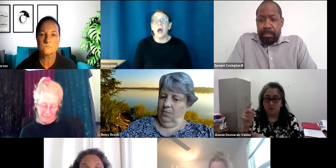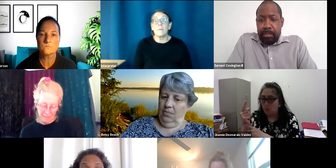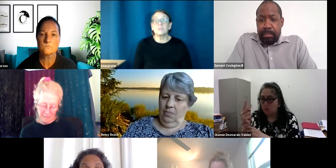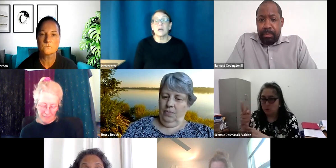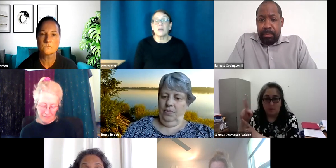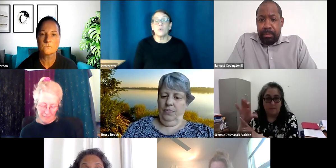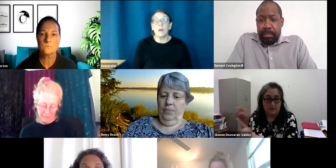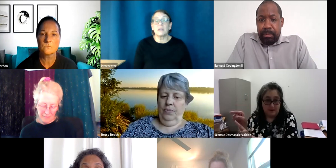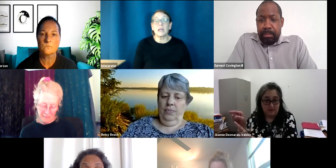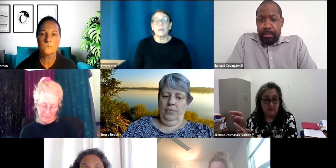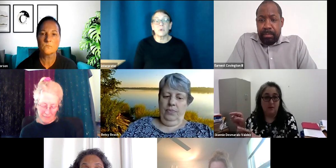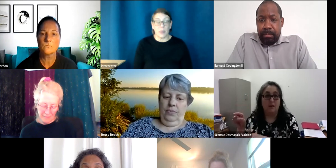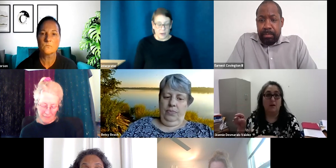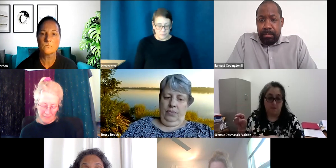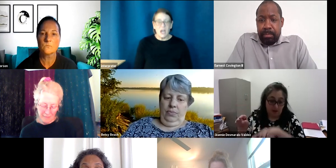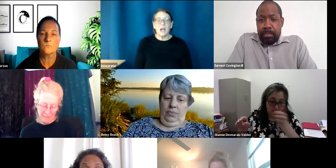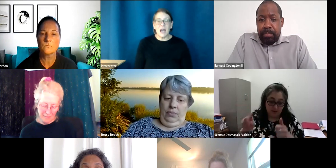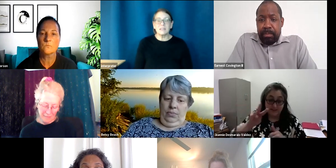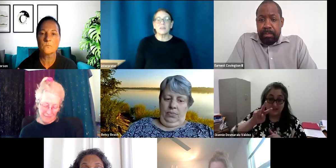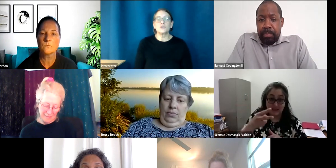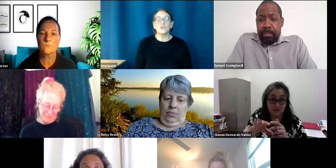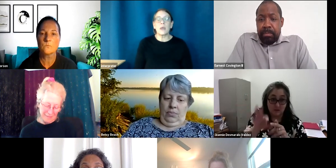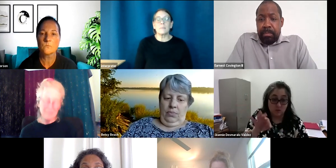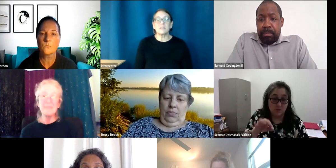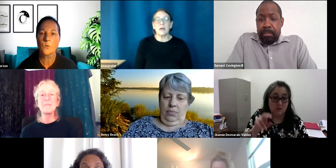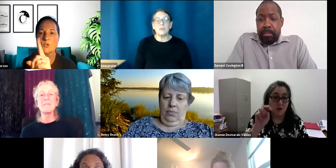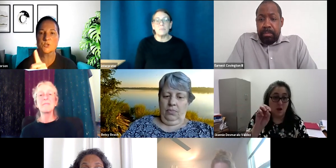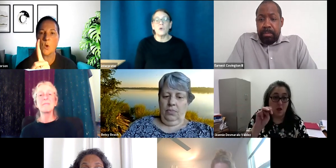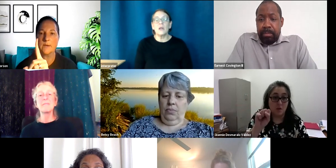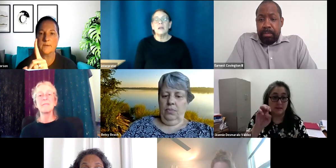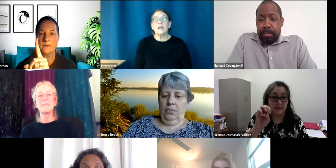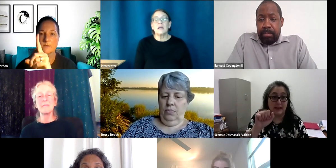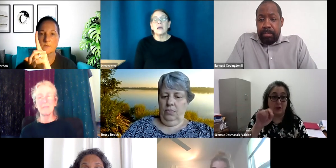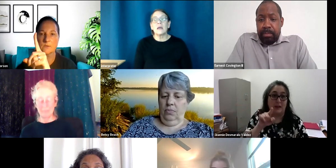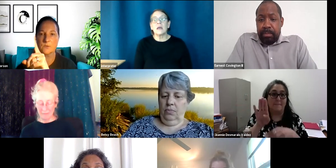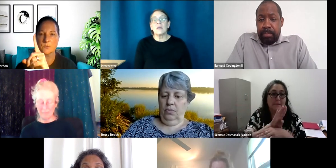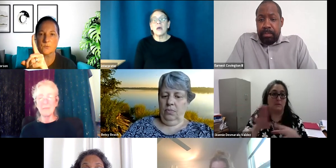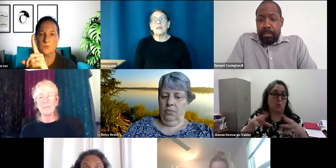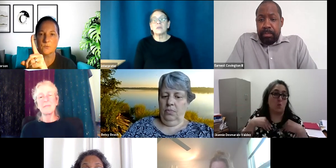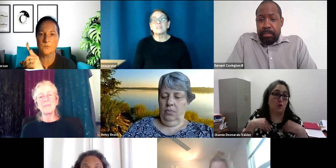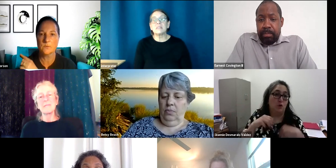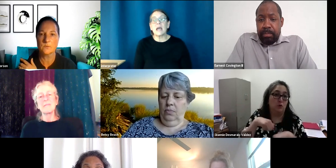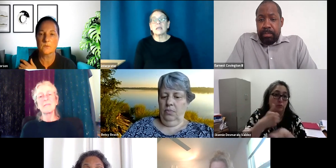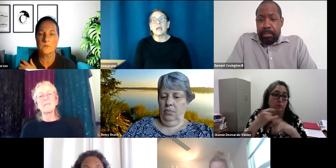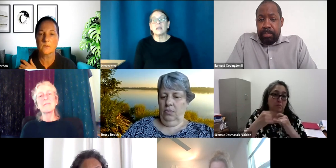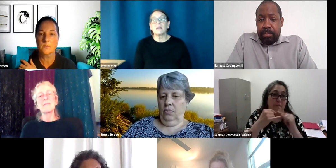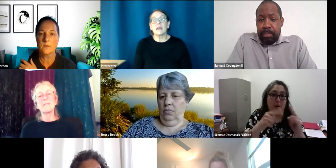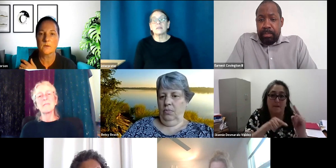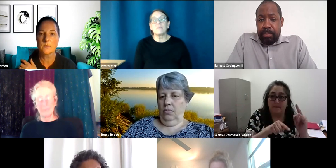to come as you want me to cam contact those two Amazon people. And then in the second, like the